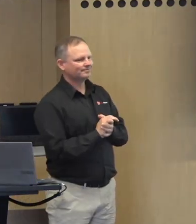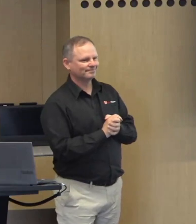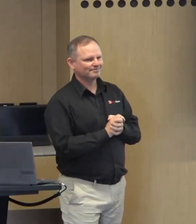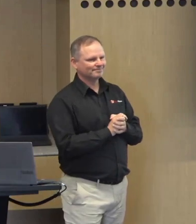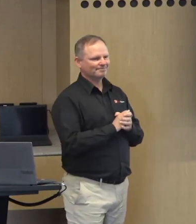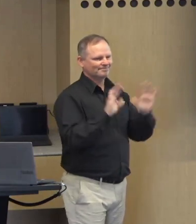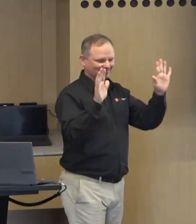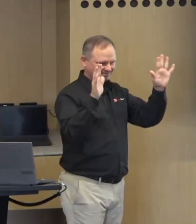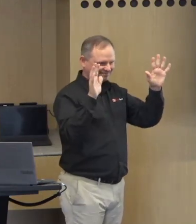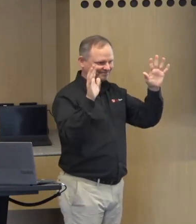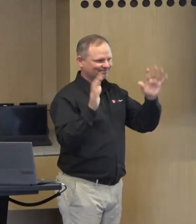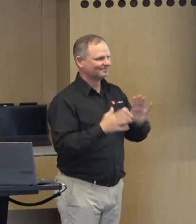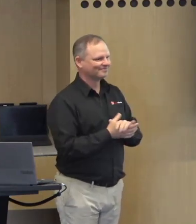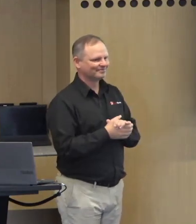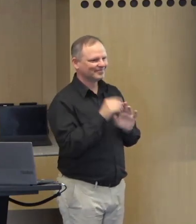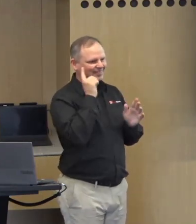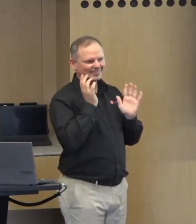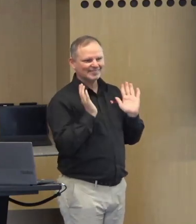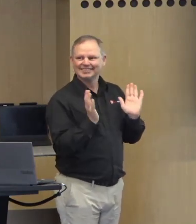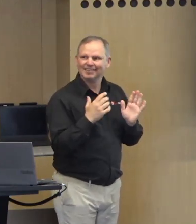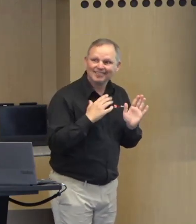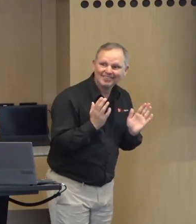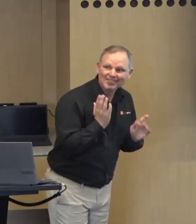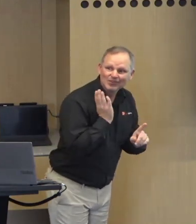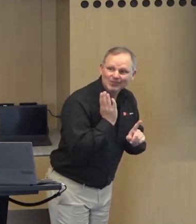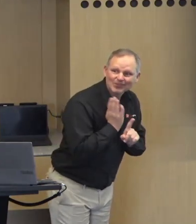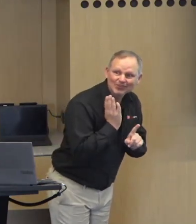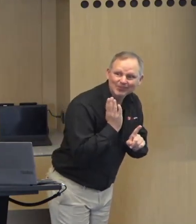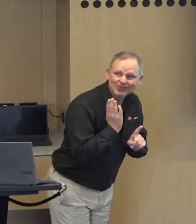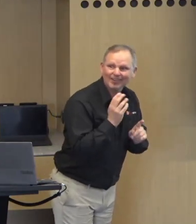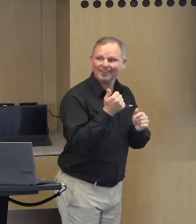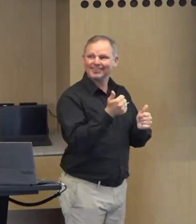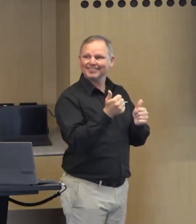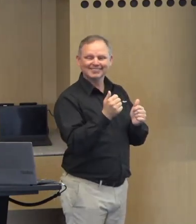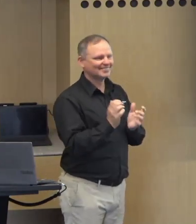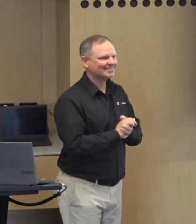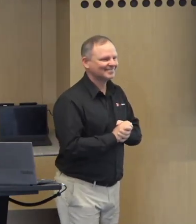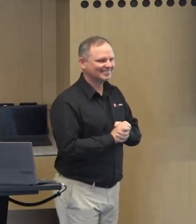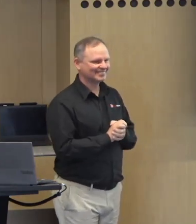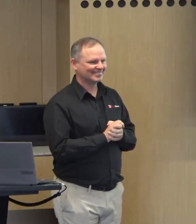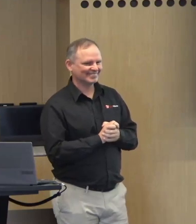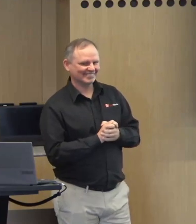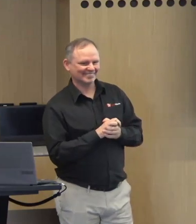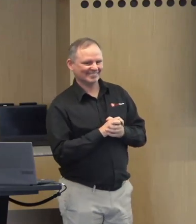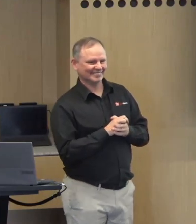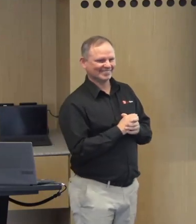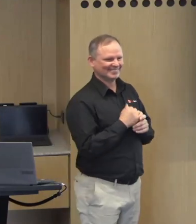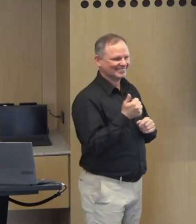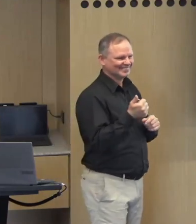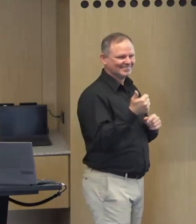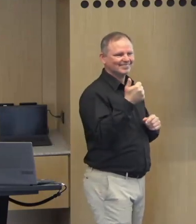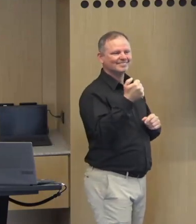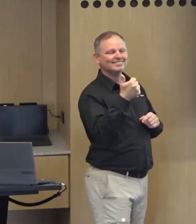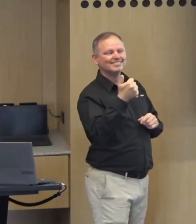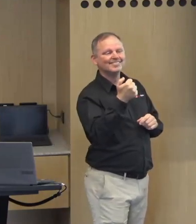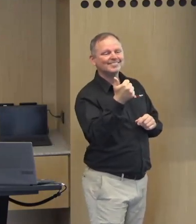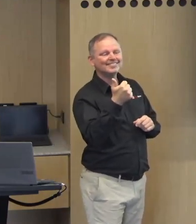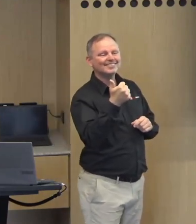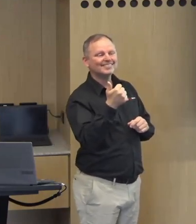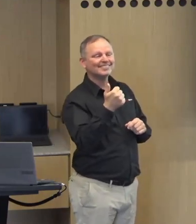so thank you so much it's been a pleasure uh how have i gone i've gone quite well with time actually i've just looked at the clock how'd i go